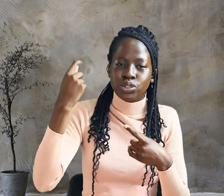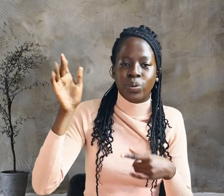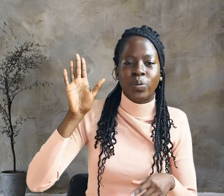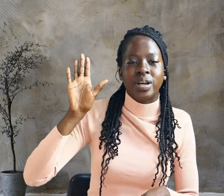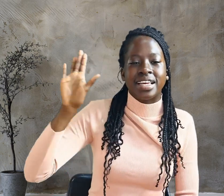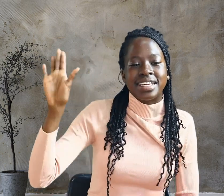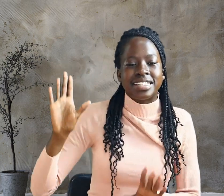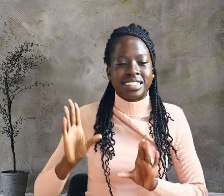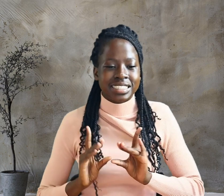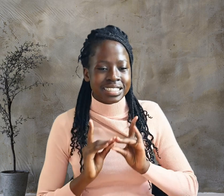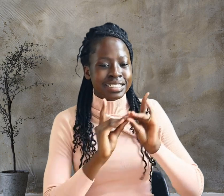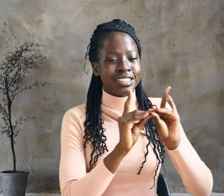disciples.